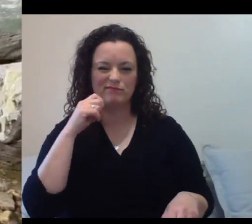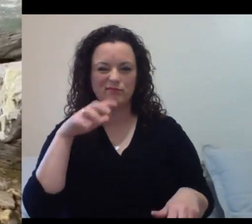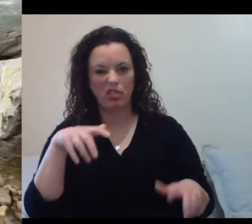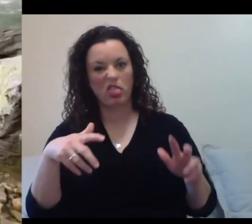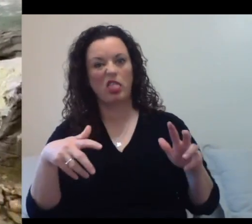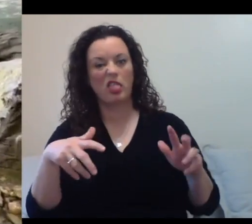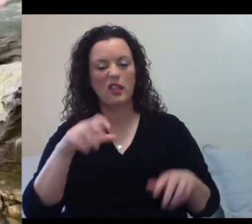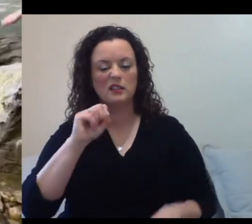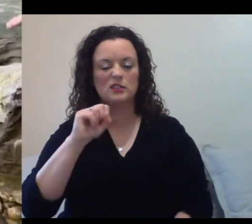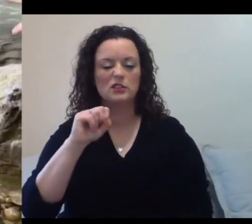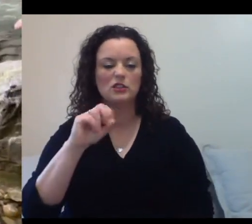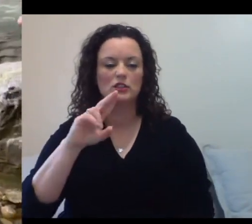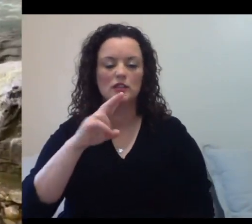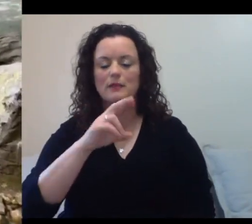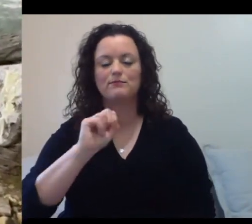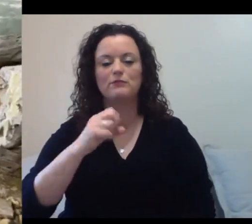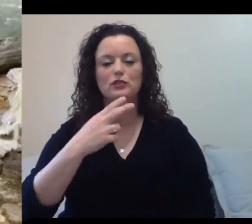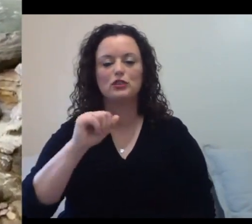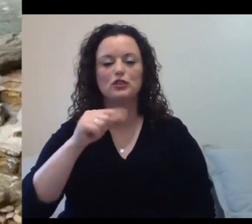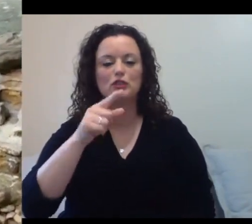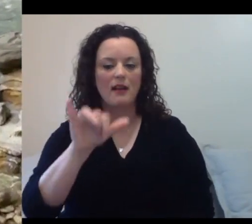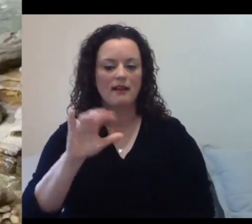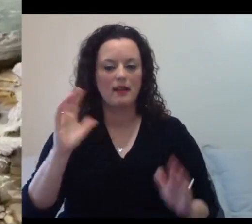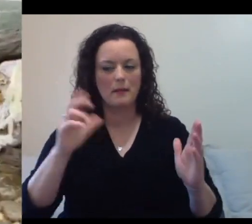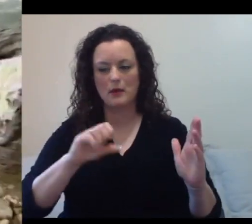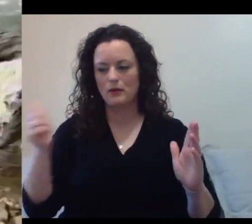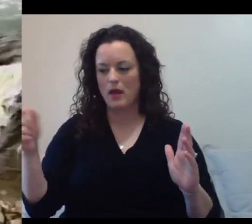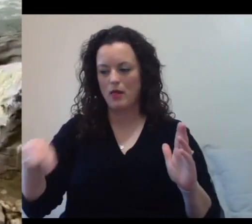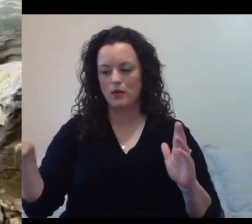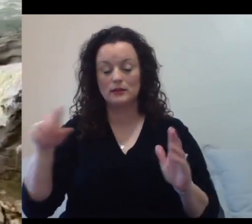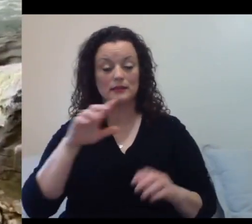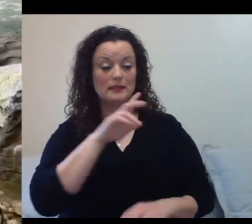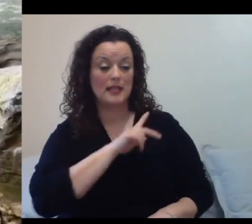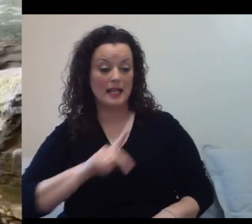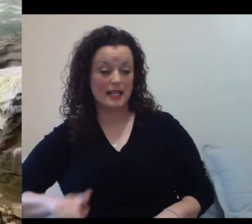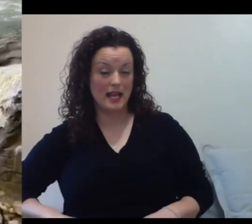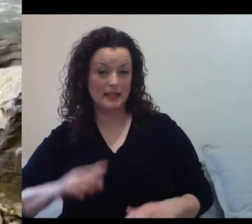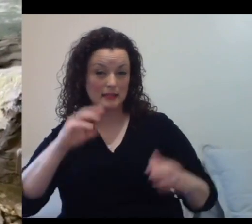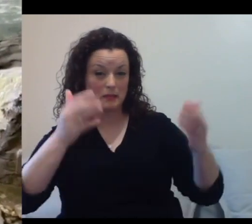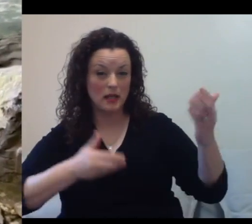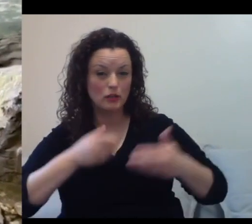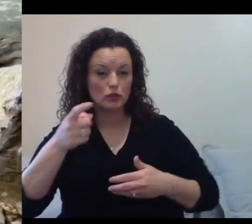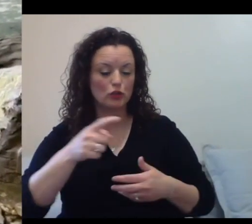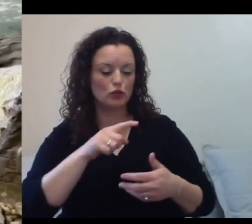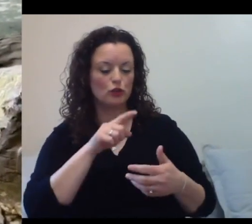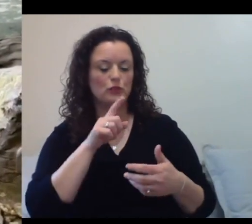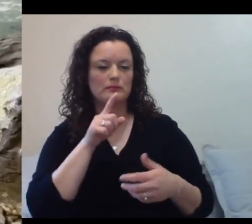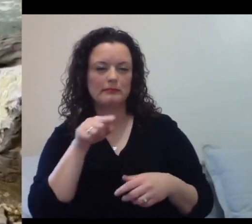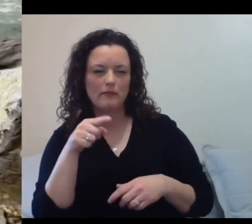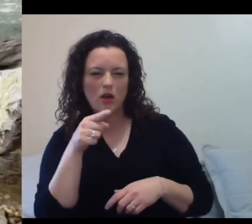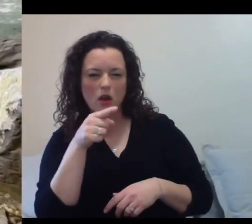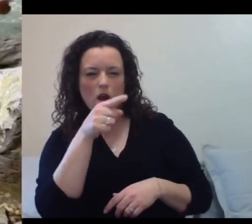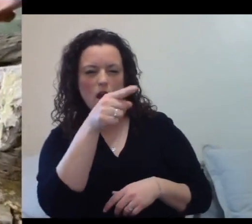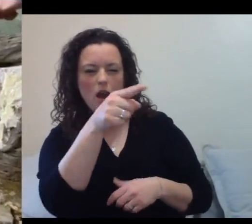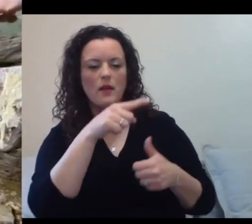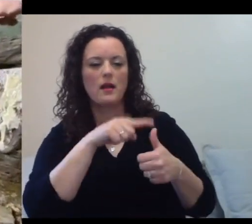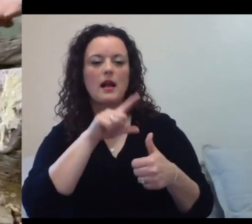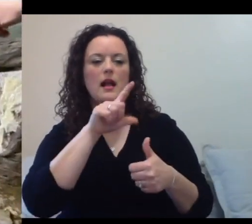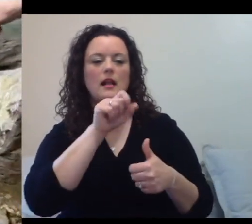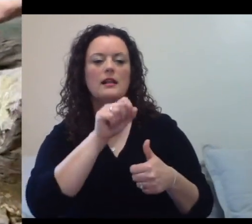kings are the big ones in the exhibit. So all the way on the far side, all the way farthest away from us, that's Larry. Right beside Larry wearing a green